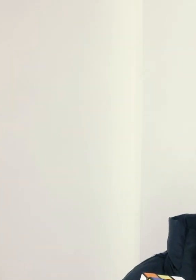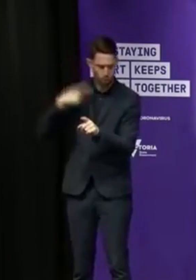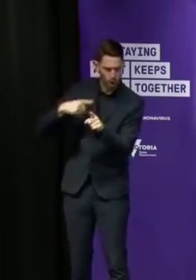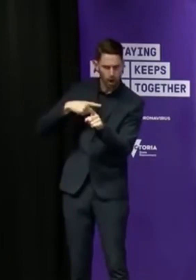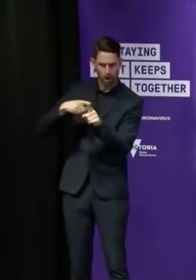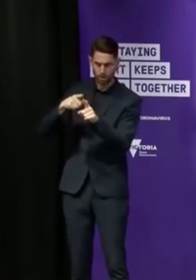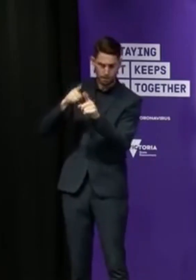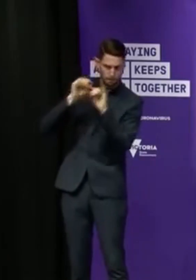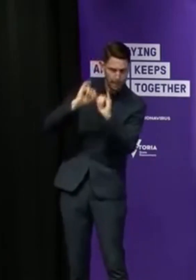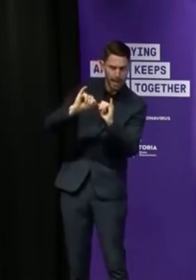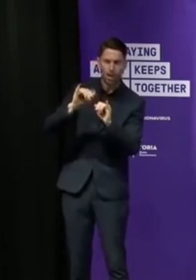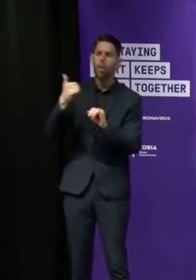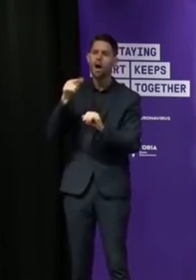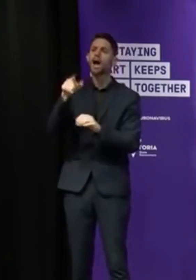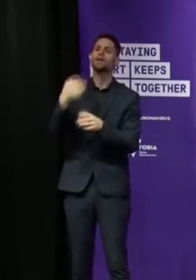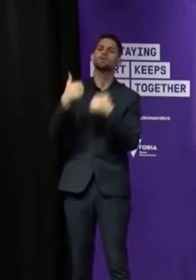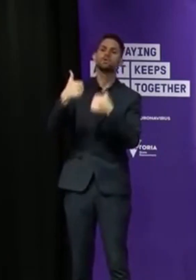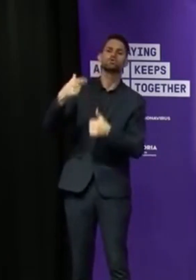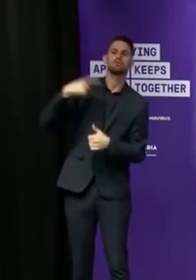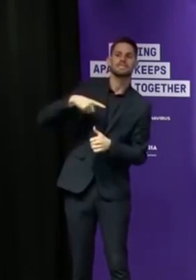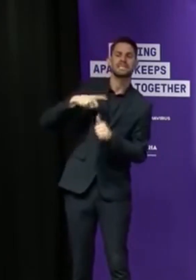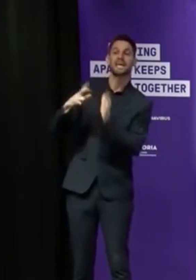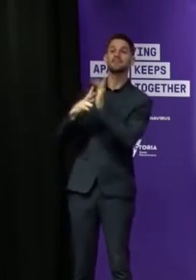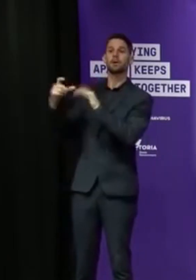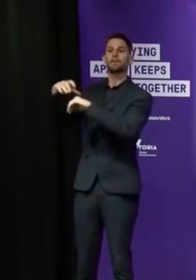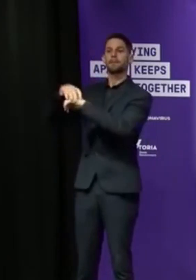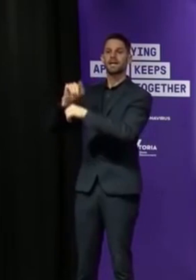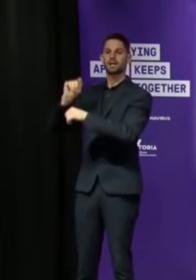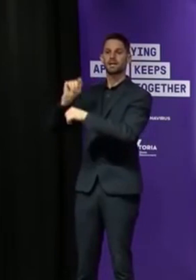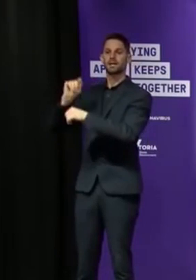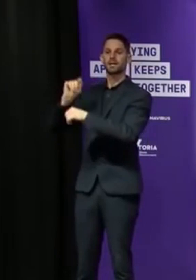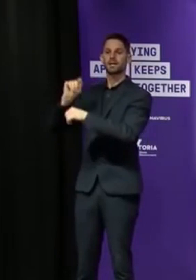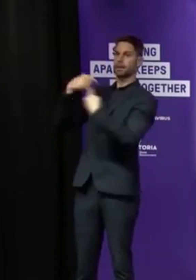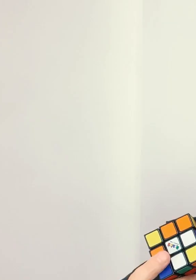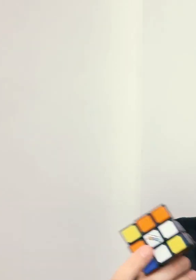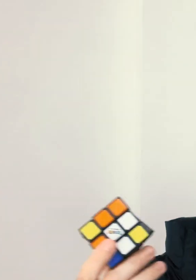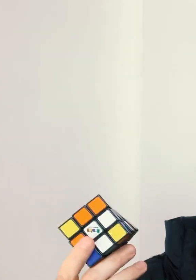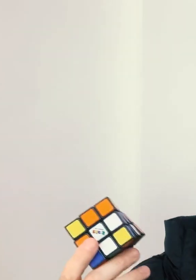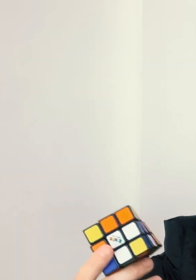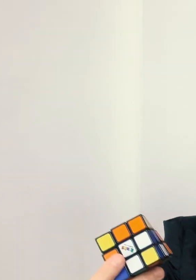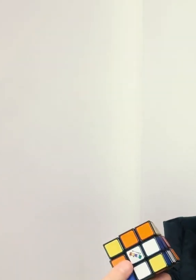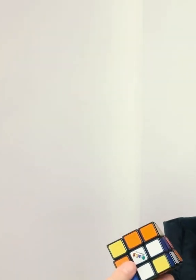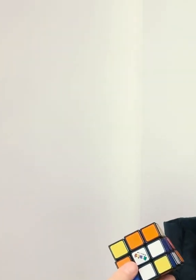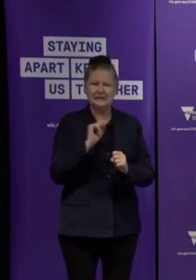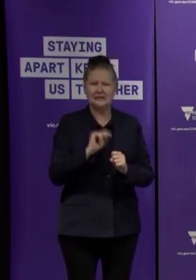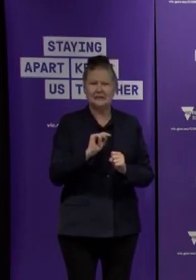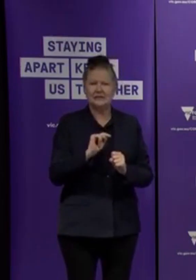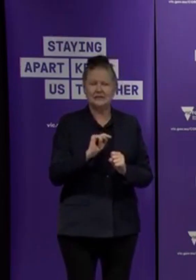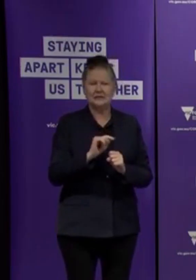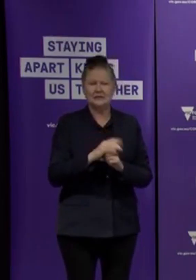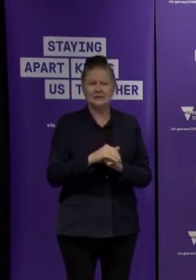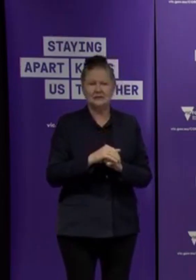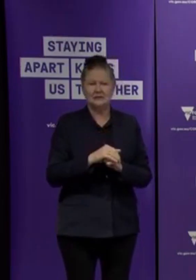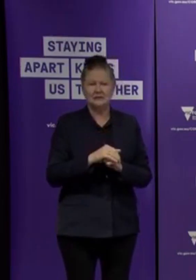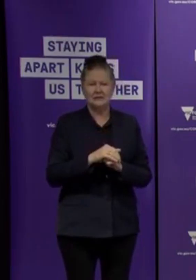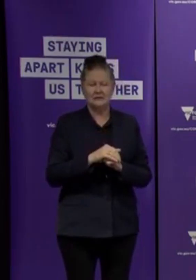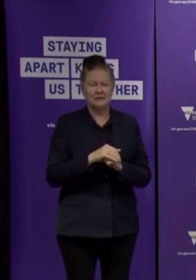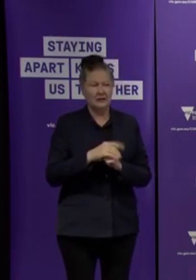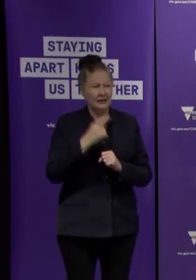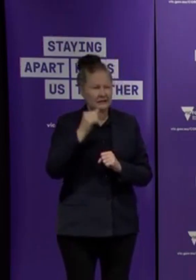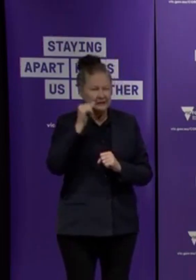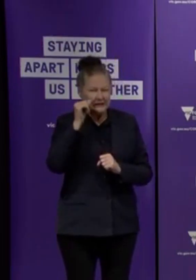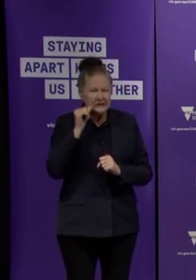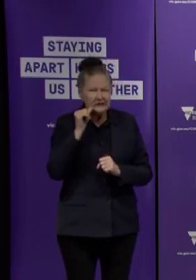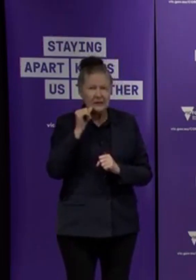solved it? Victoria Police, not me. Victoria Police will determine whether they've done the right or the wrong thing. Anything else you want to add? When you perhaps think you've got it beat,